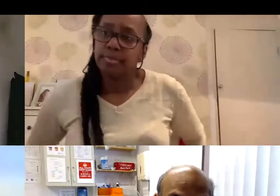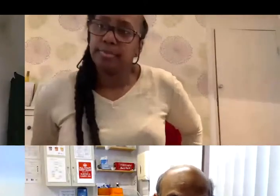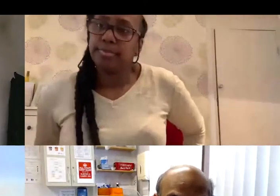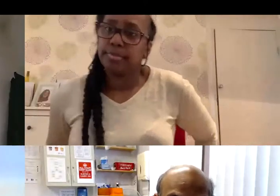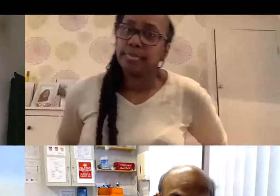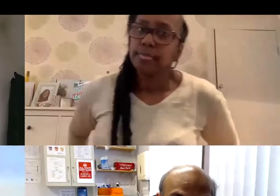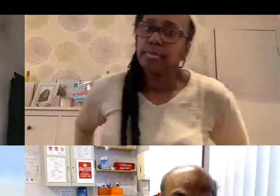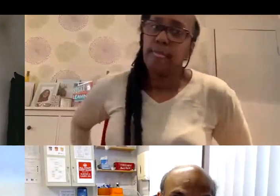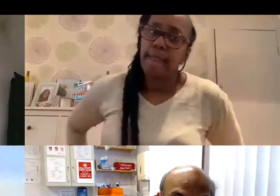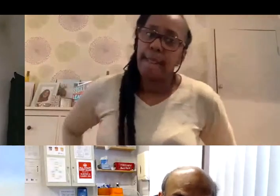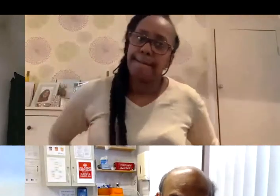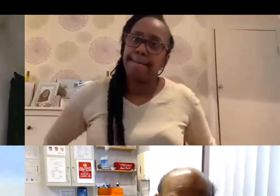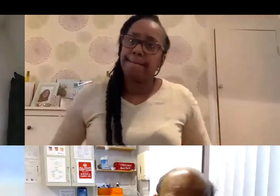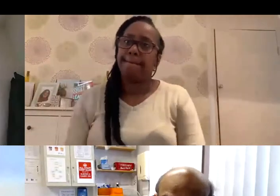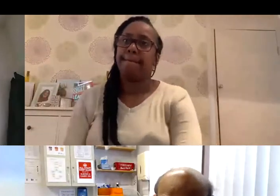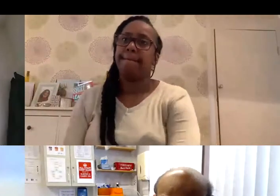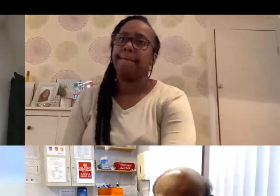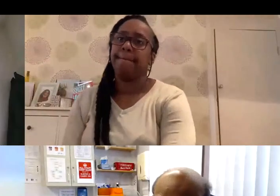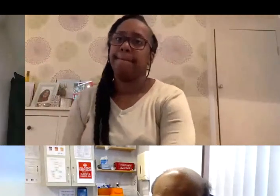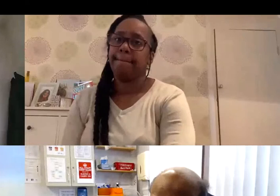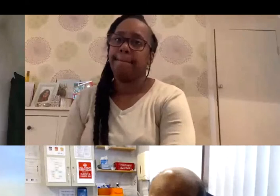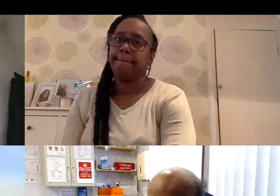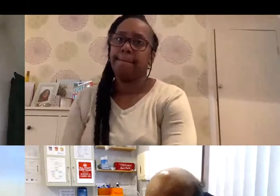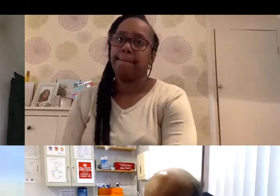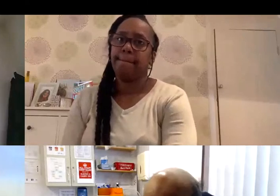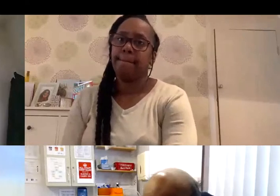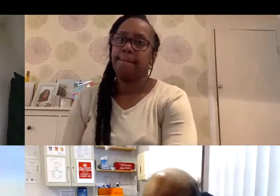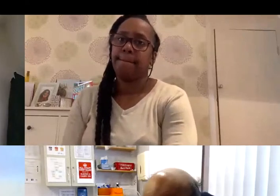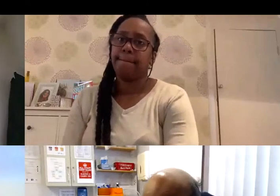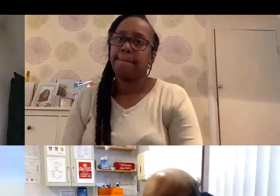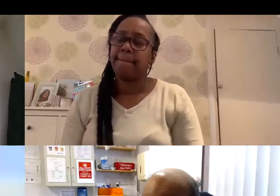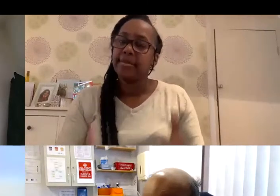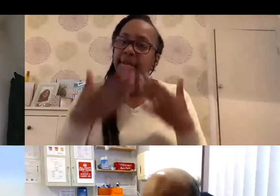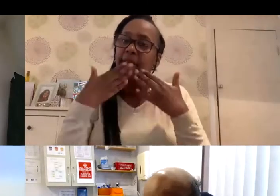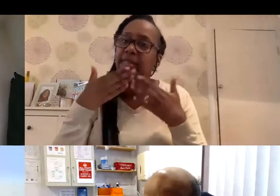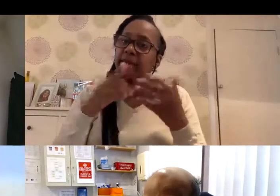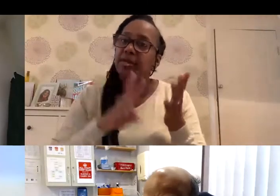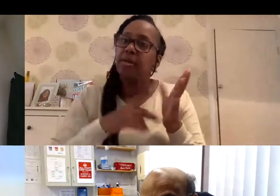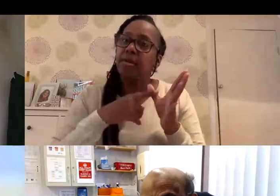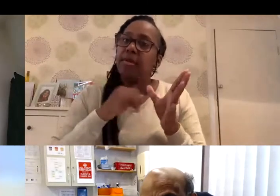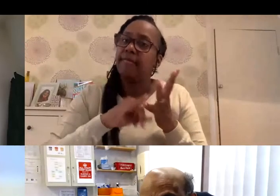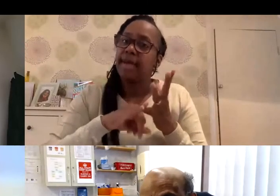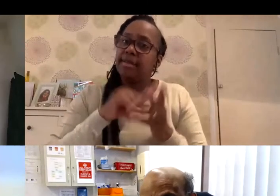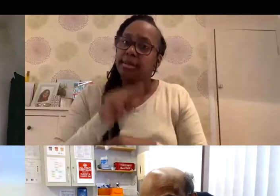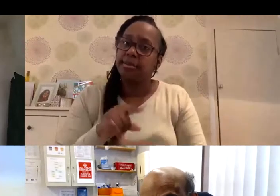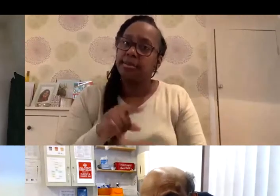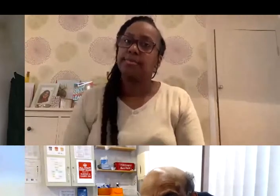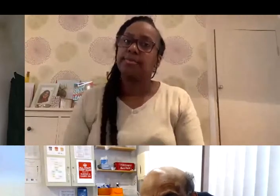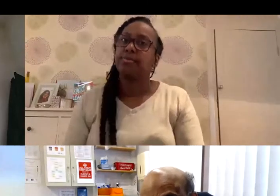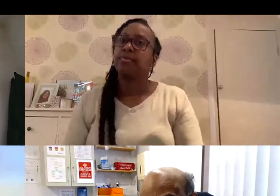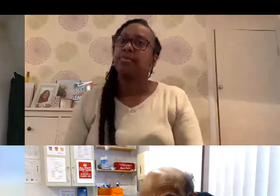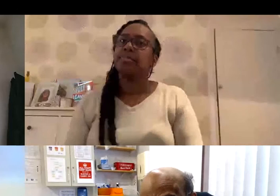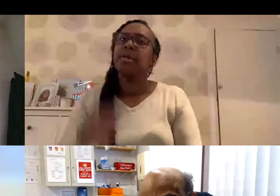a week? Oh, sorry, I was on mute. Thank you. Thank you, Vasa. So that hopefully helps with that individual. And I